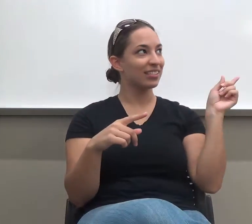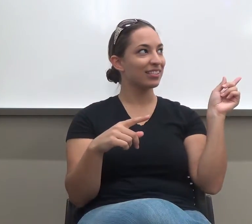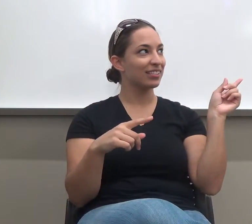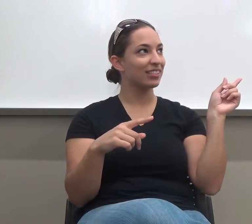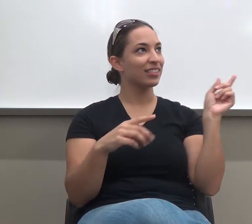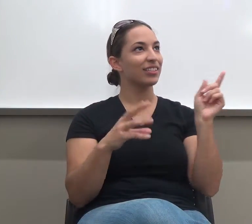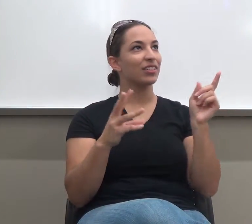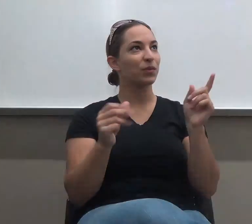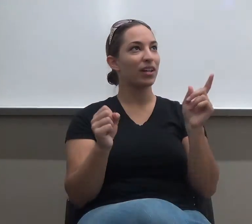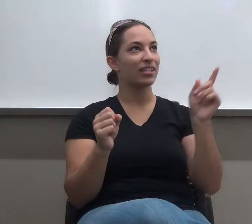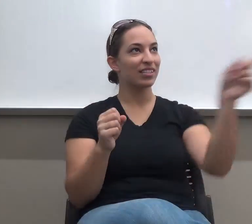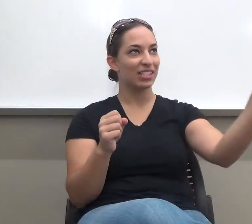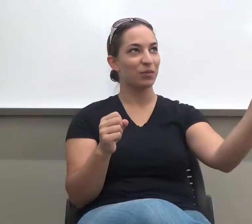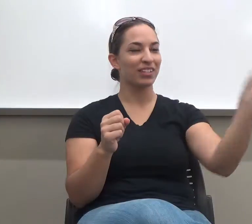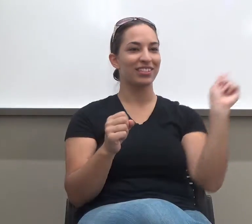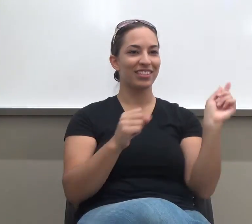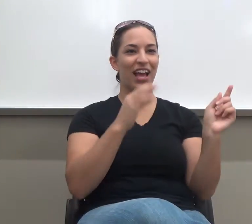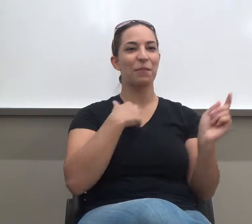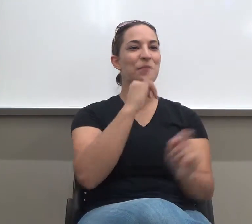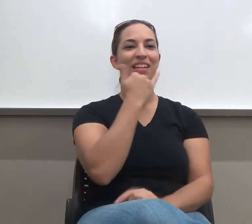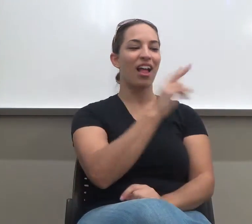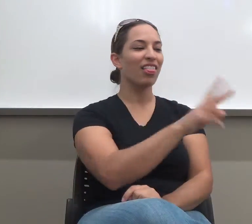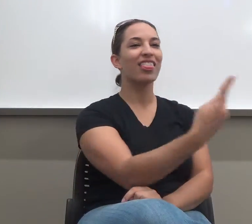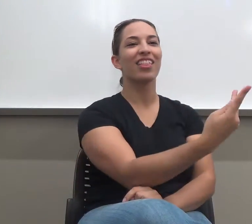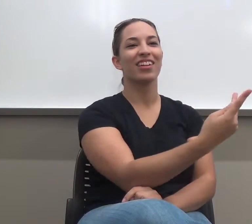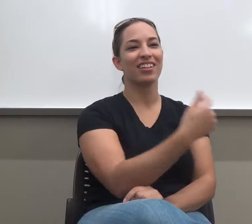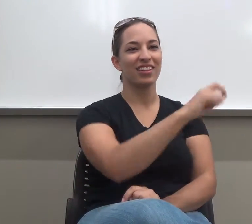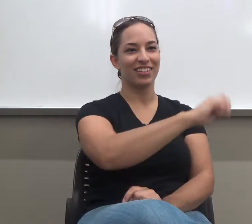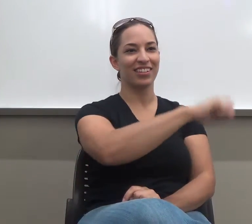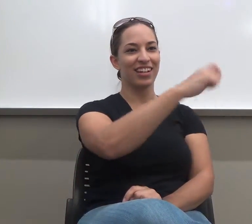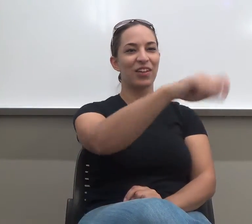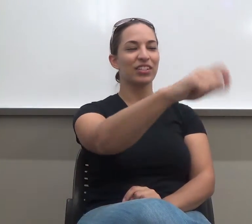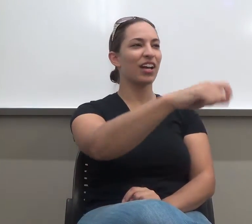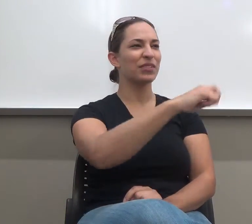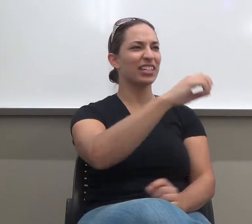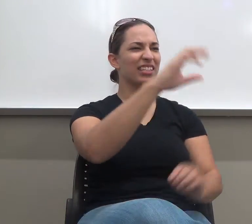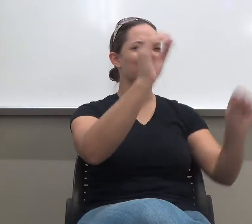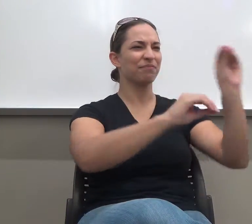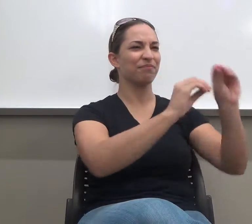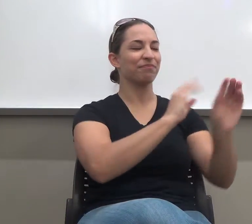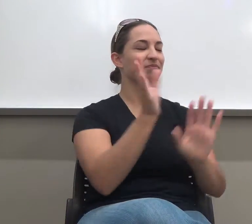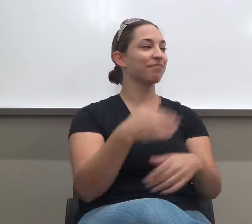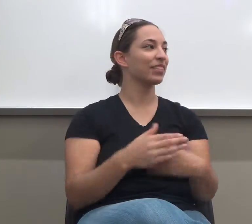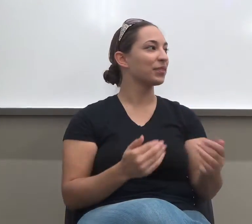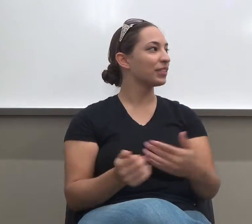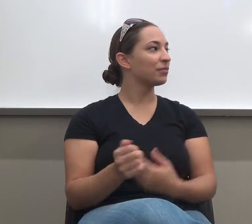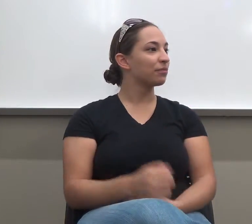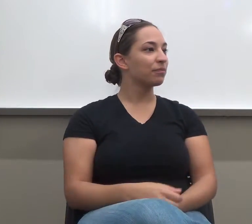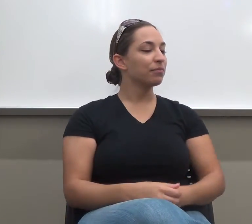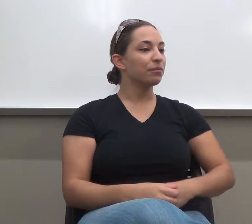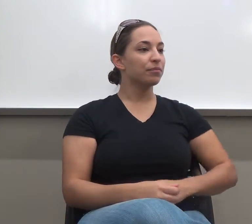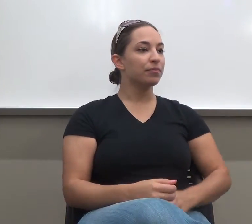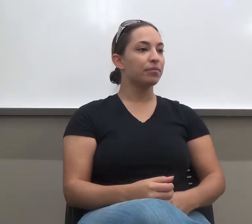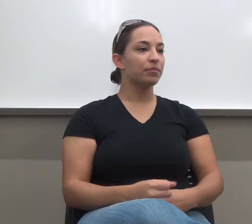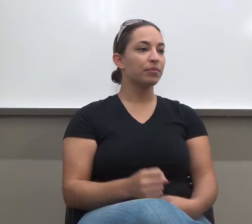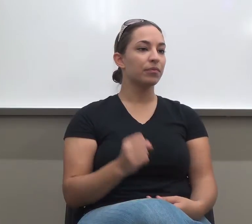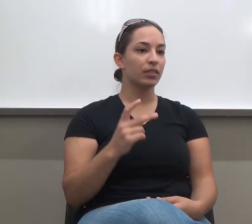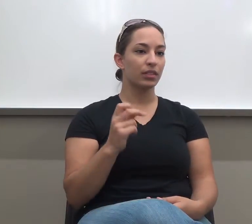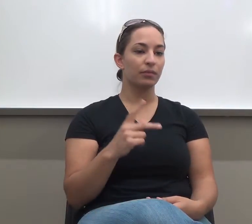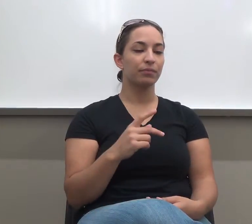this one. So I keep turning that one. They put it in upside down. Okay. For every paper,